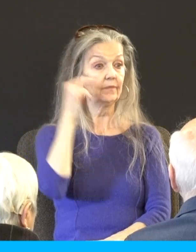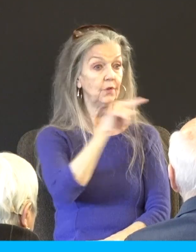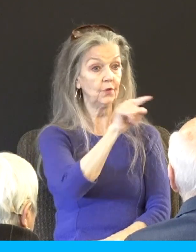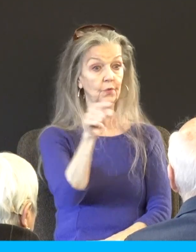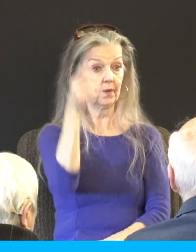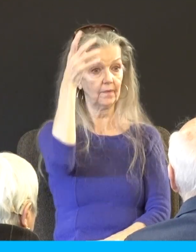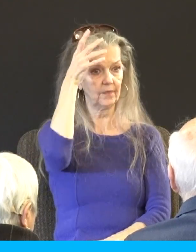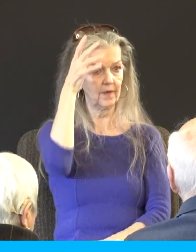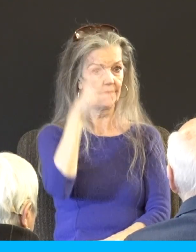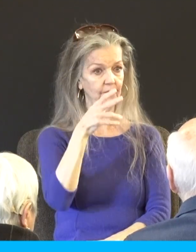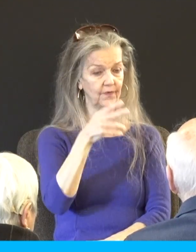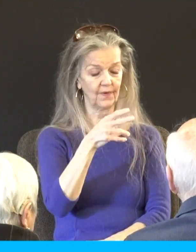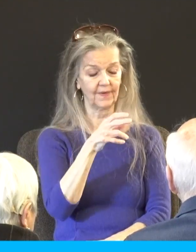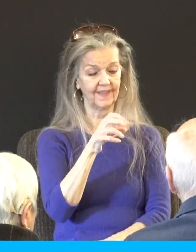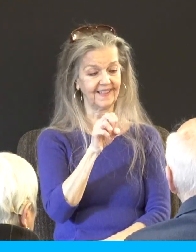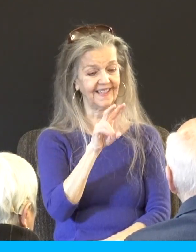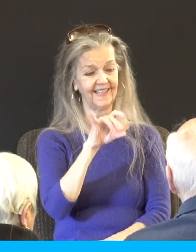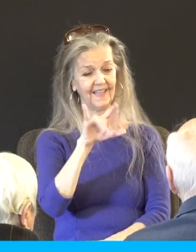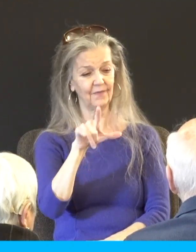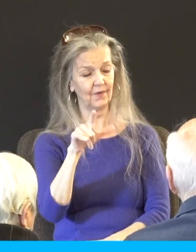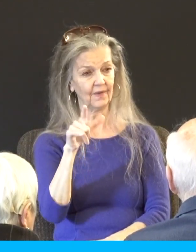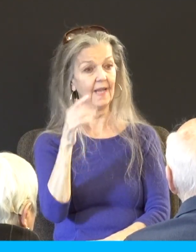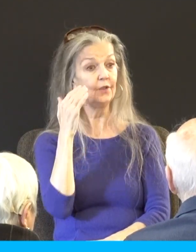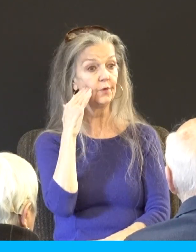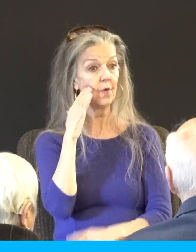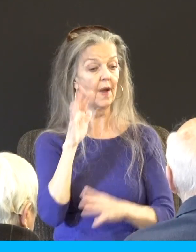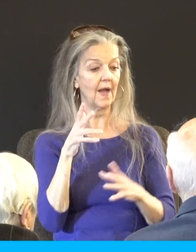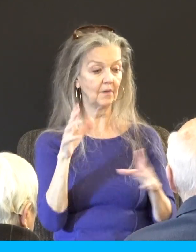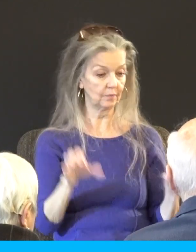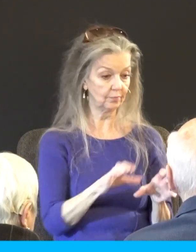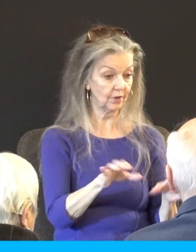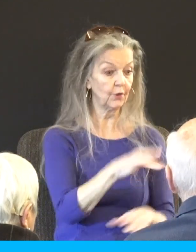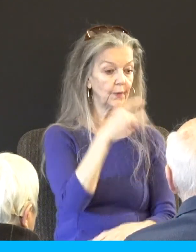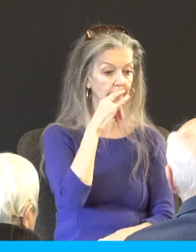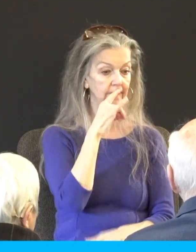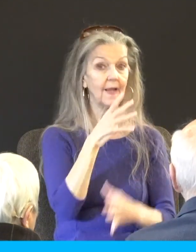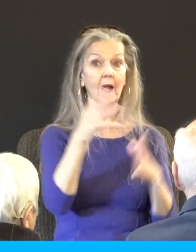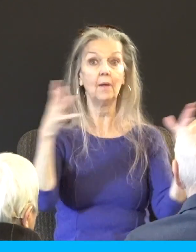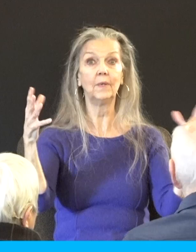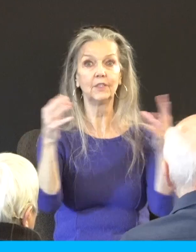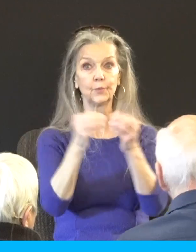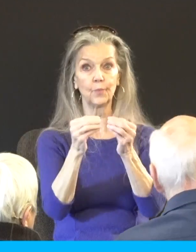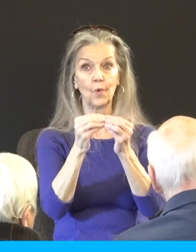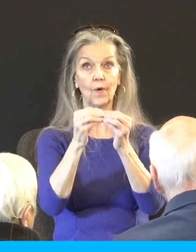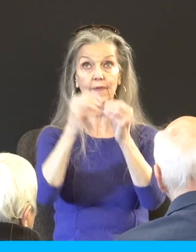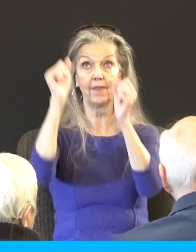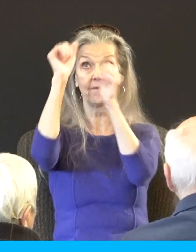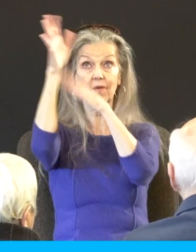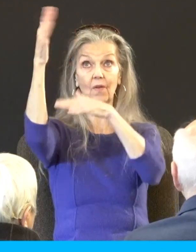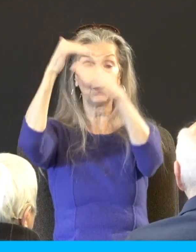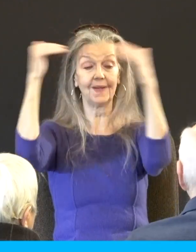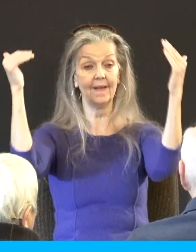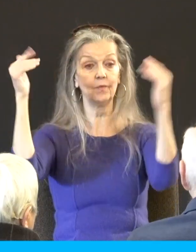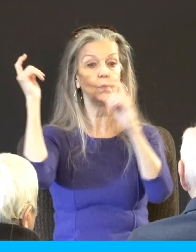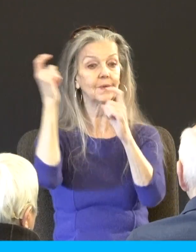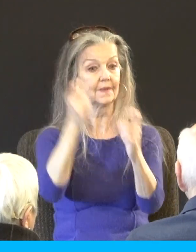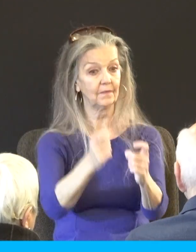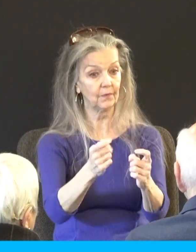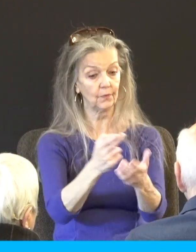give good gifts to your kids how much more will your father in heaven give the Holy Spirit to those who ask him Luke 11 11 so